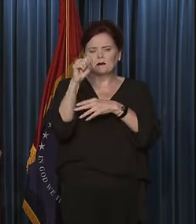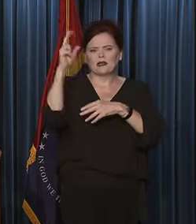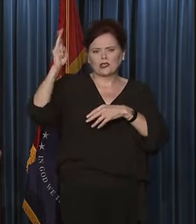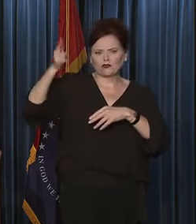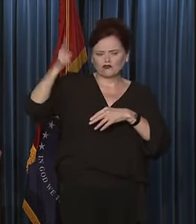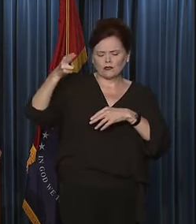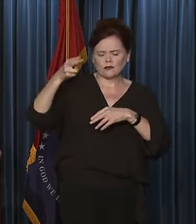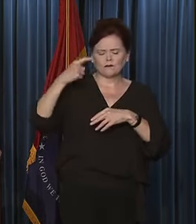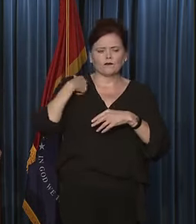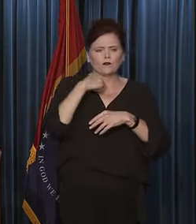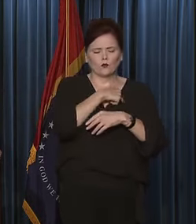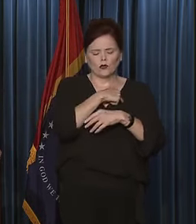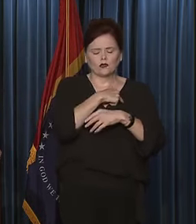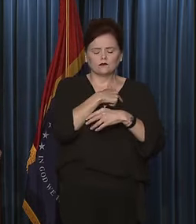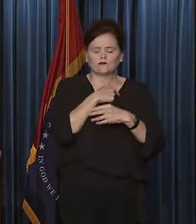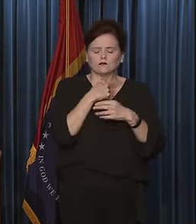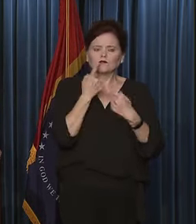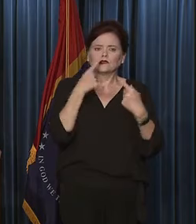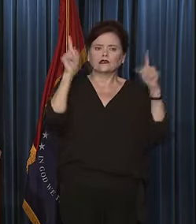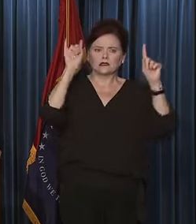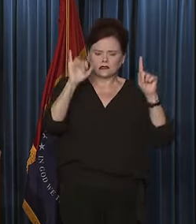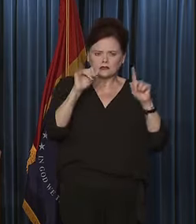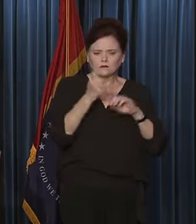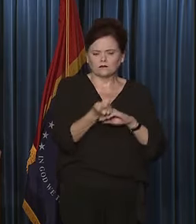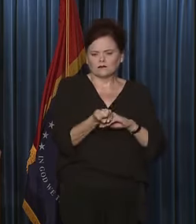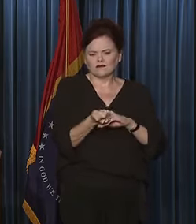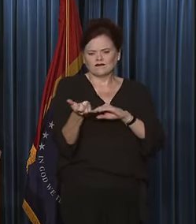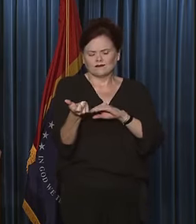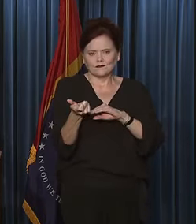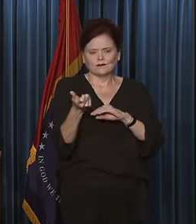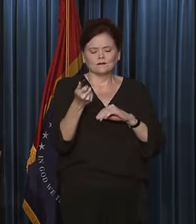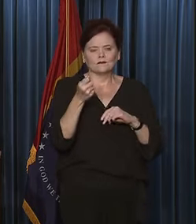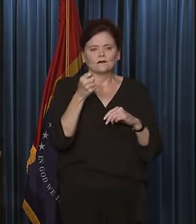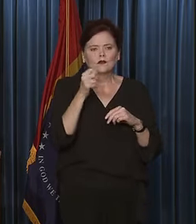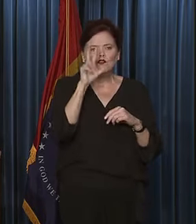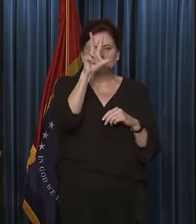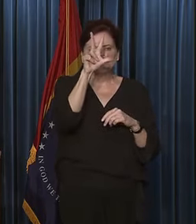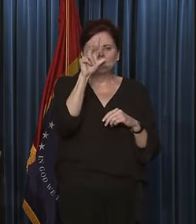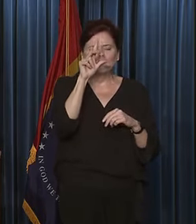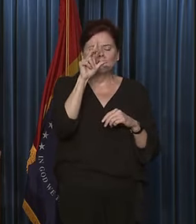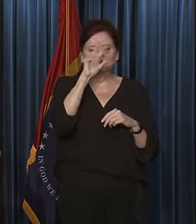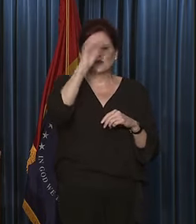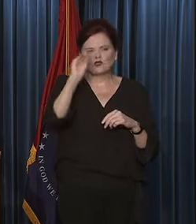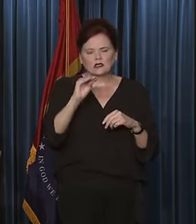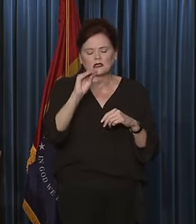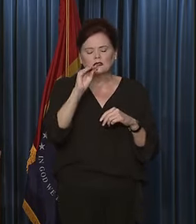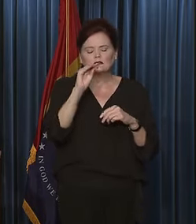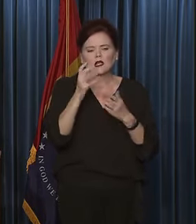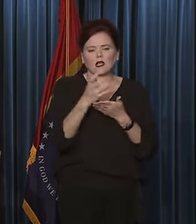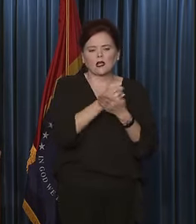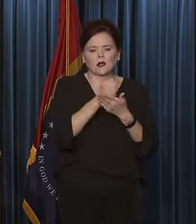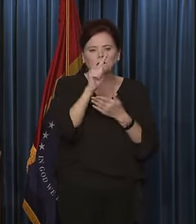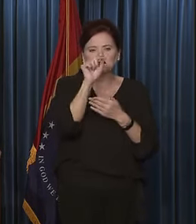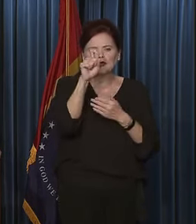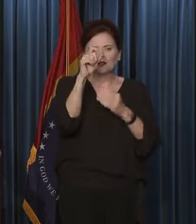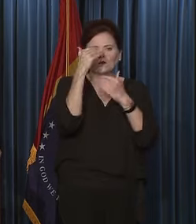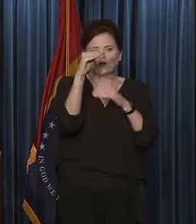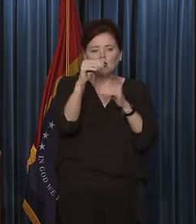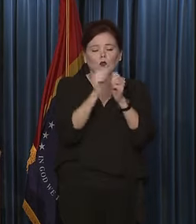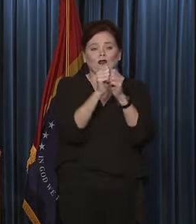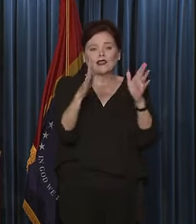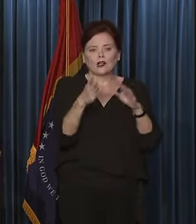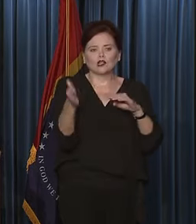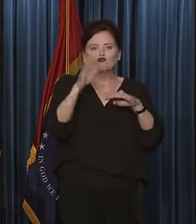We were able to get that done, eliminating the 3% income tax bracket without increasing